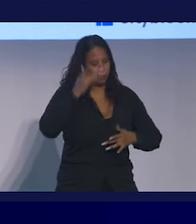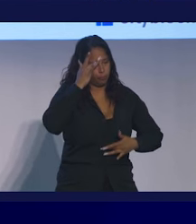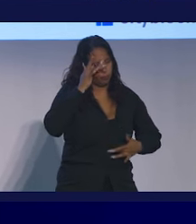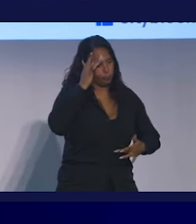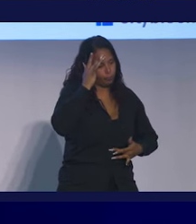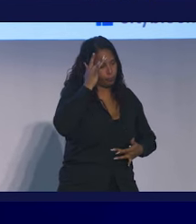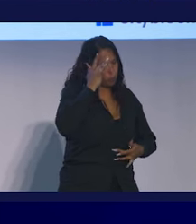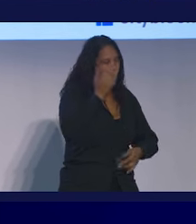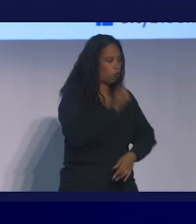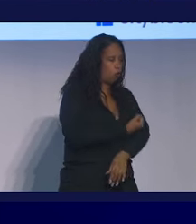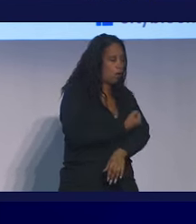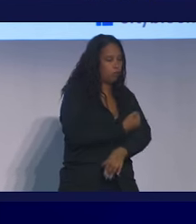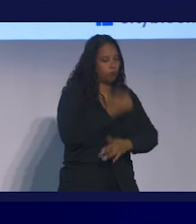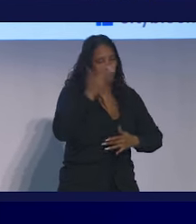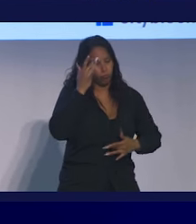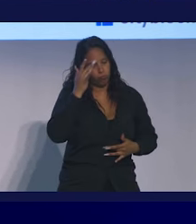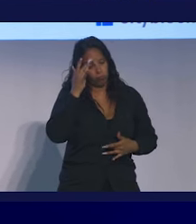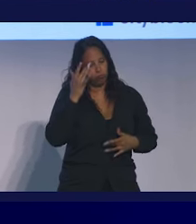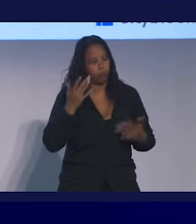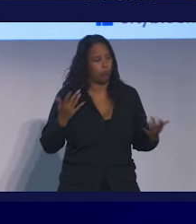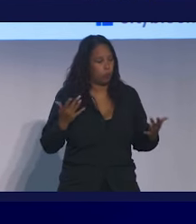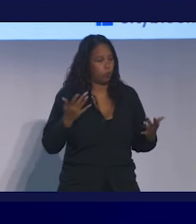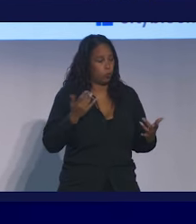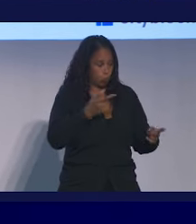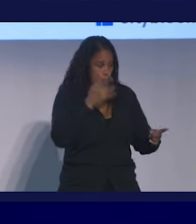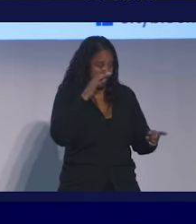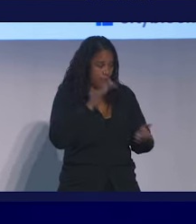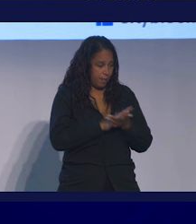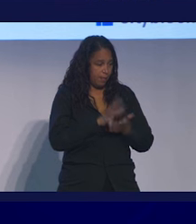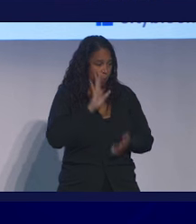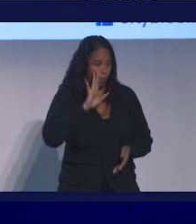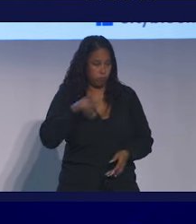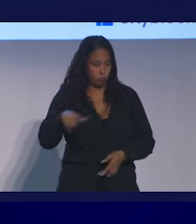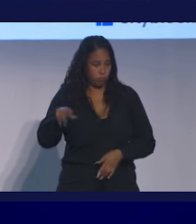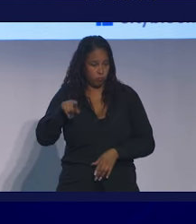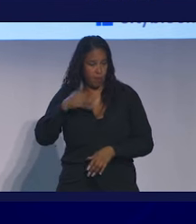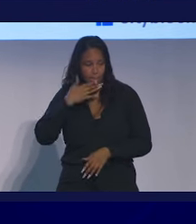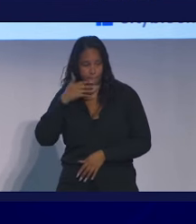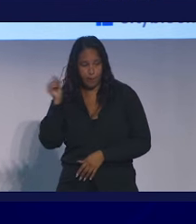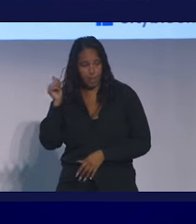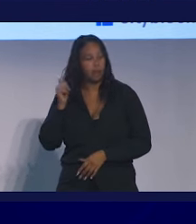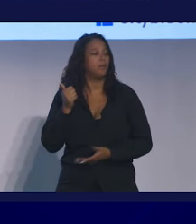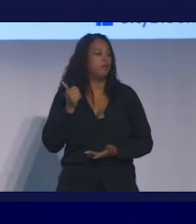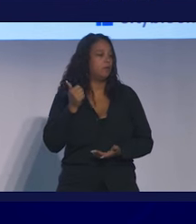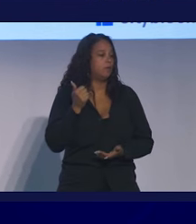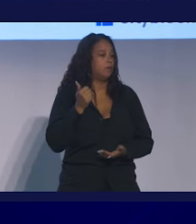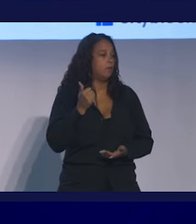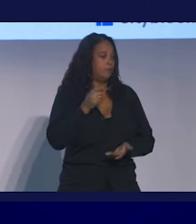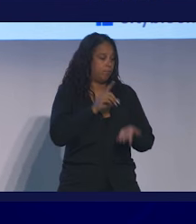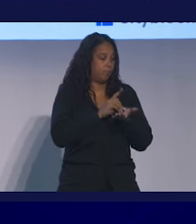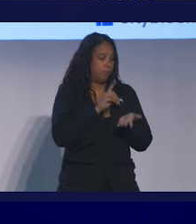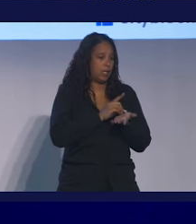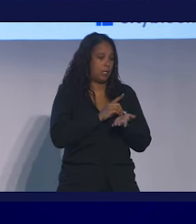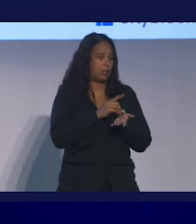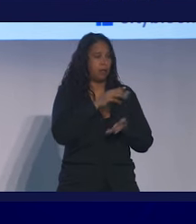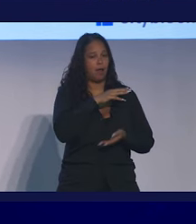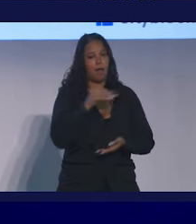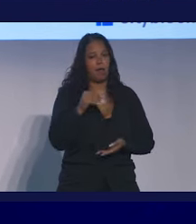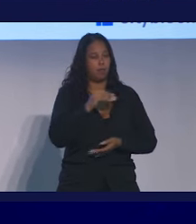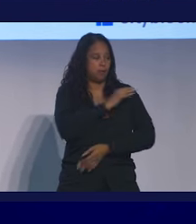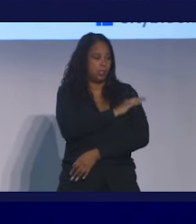do you believe in your patient's ability to get better? And the physician and the clinician's